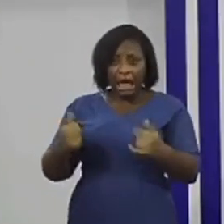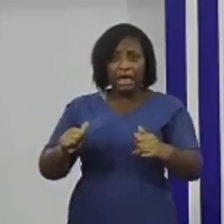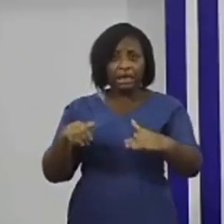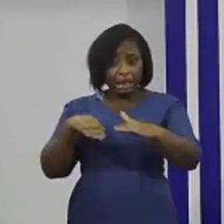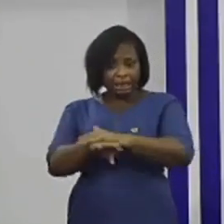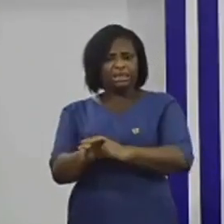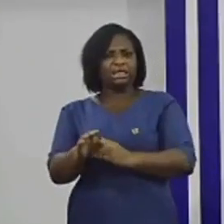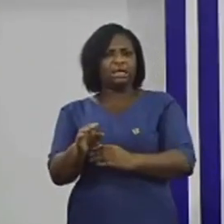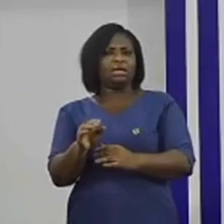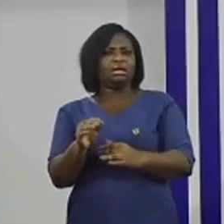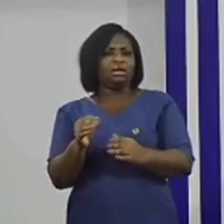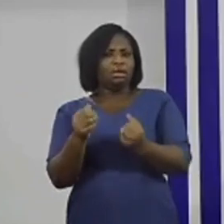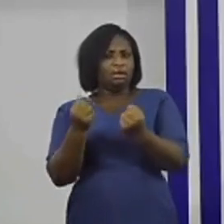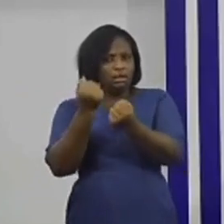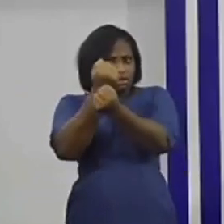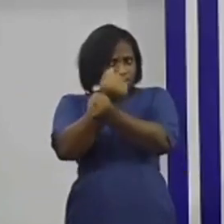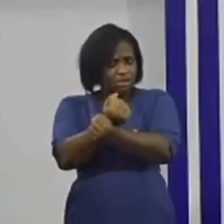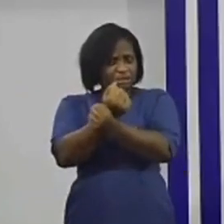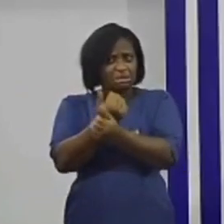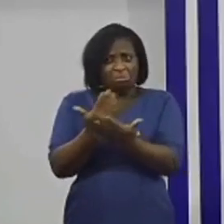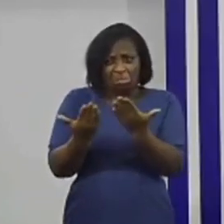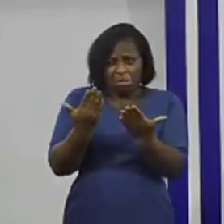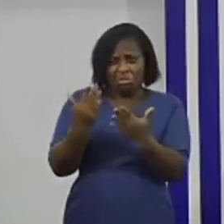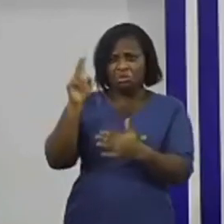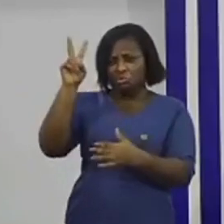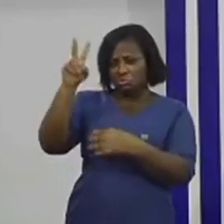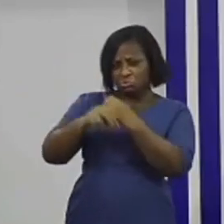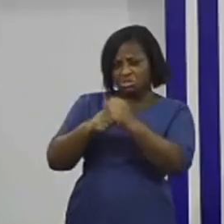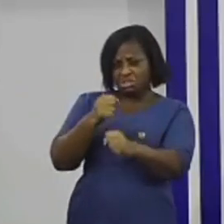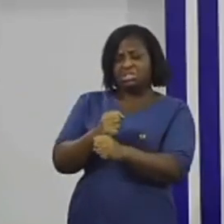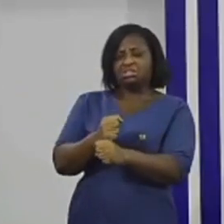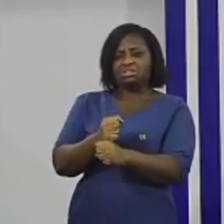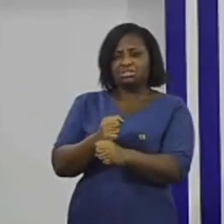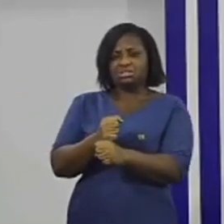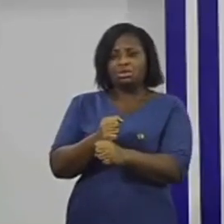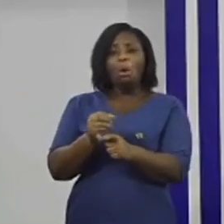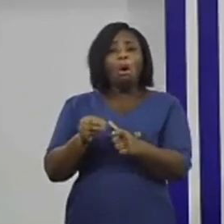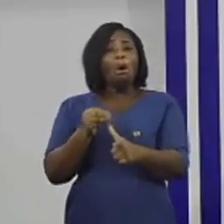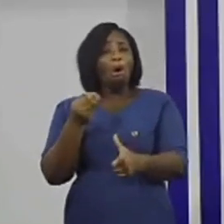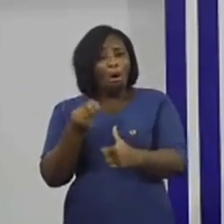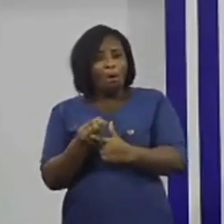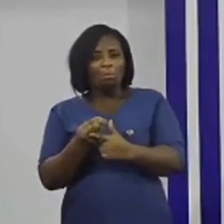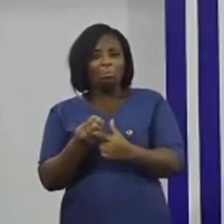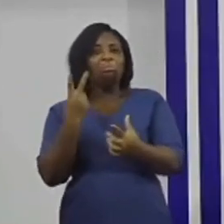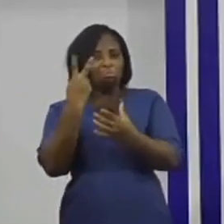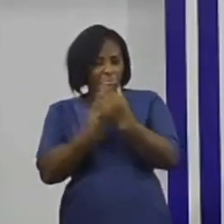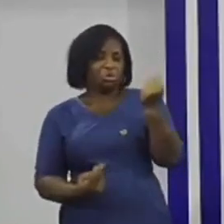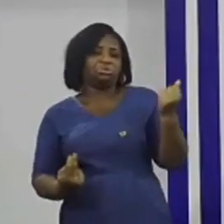of a maximum term of two years, a fine or both.